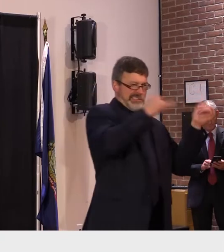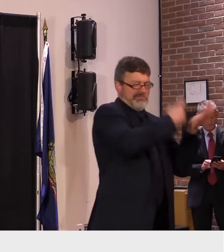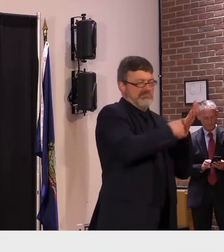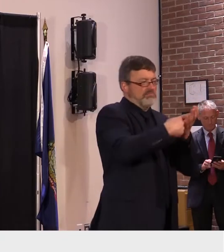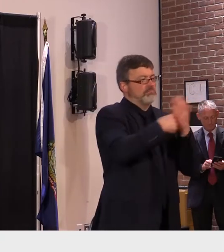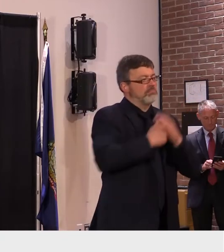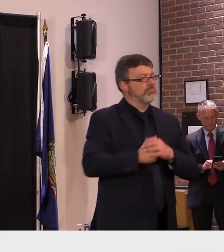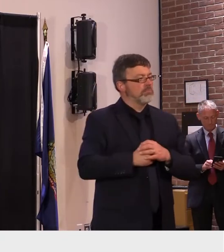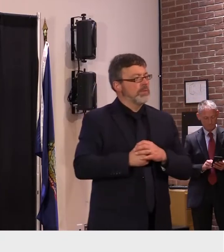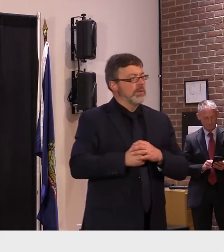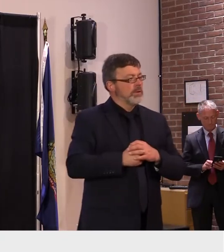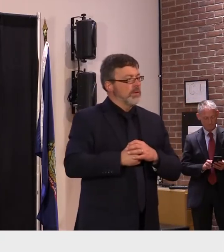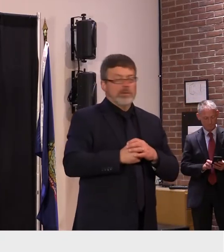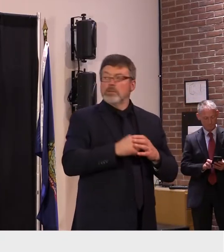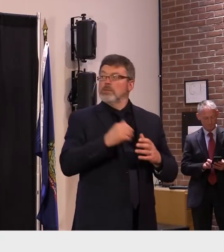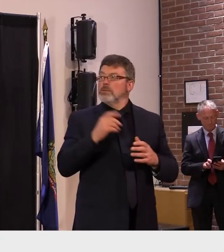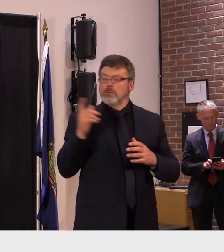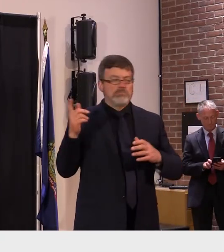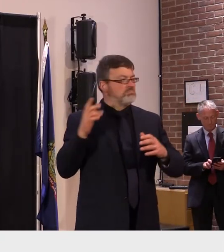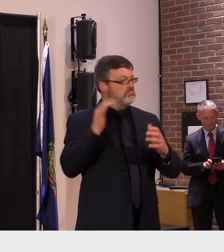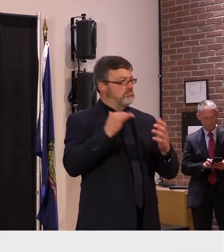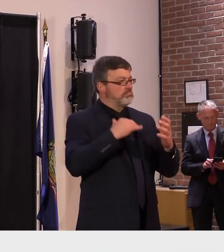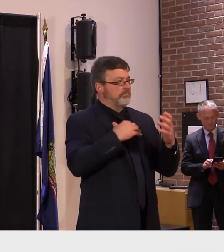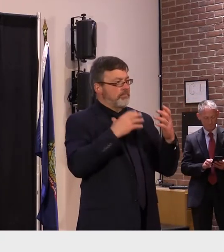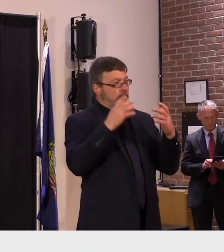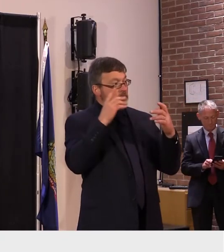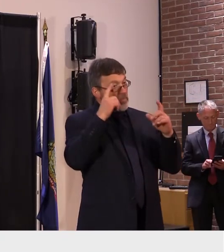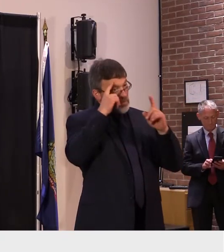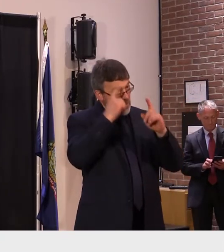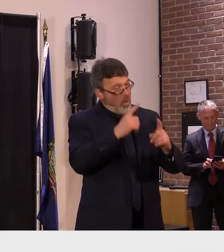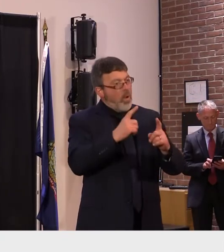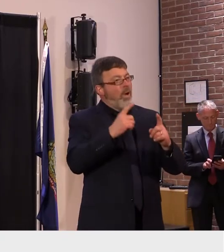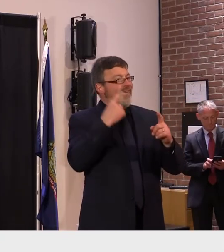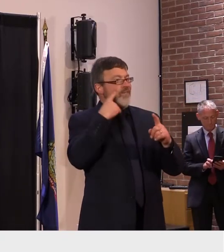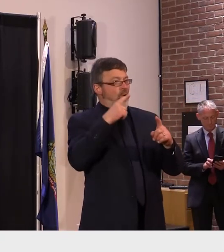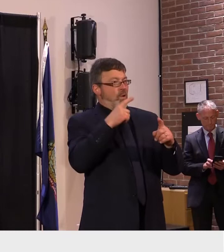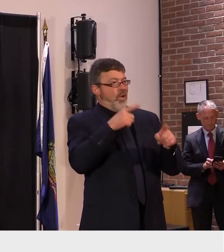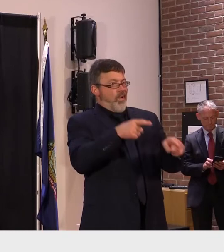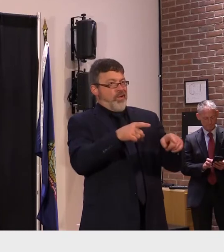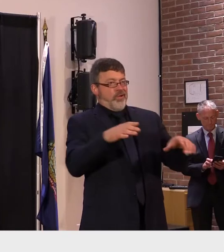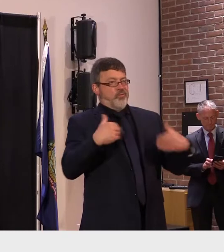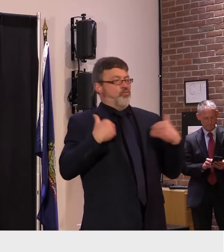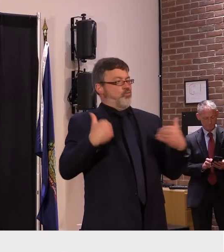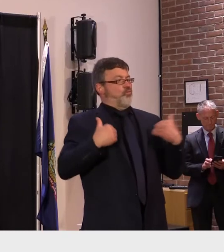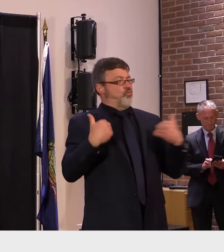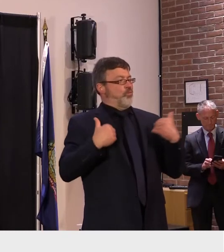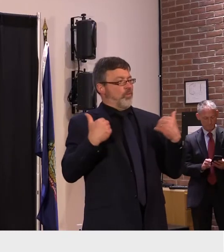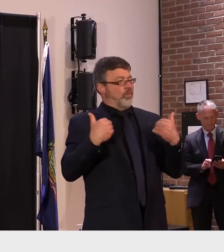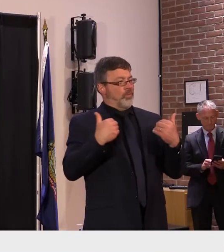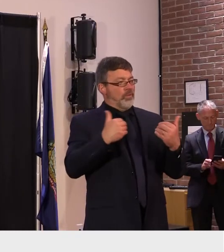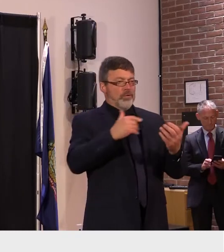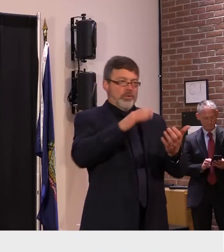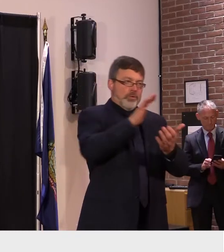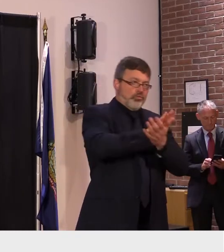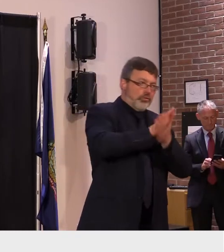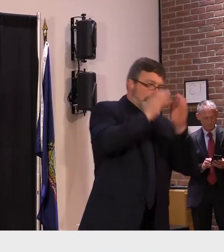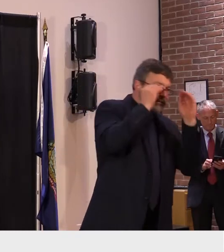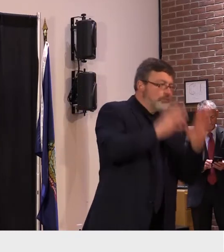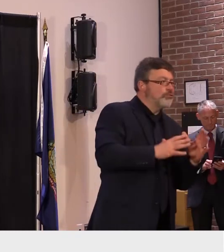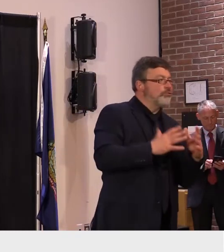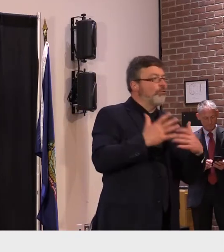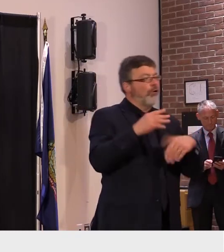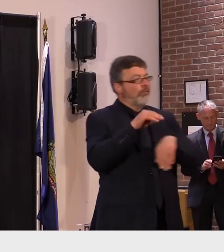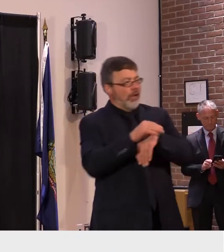terms of our youth and young adults whether that be school counselors whether that be prevention